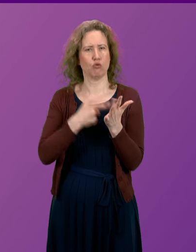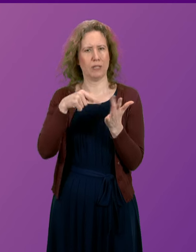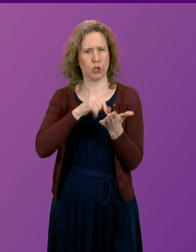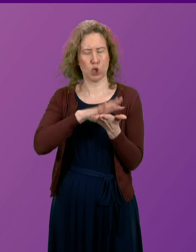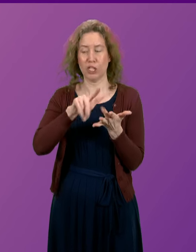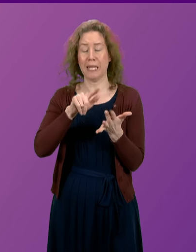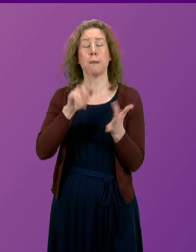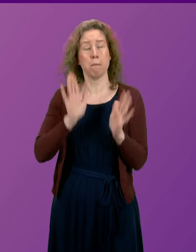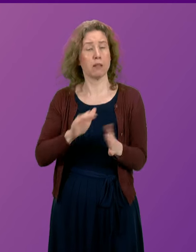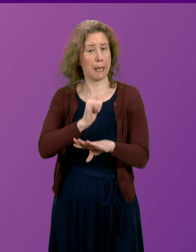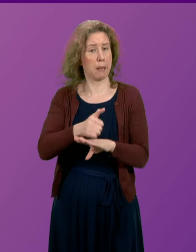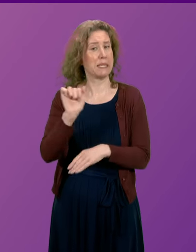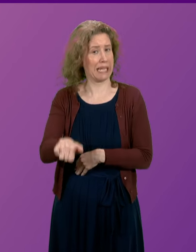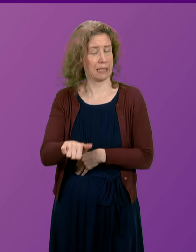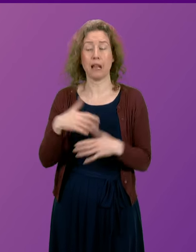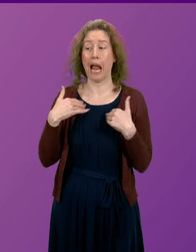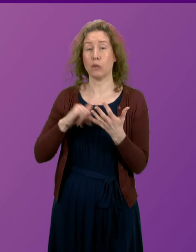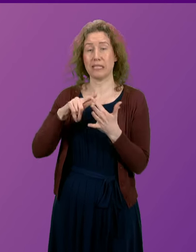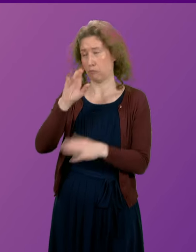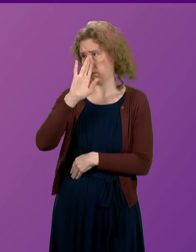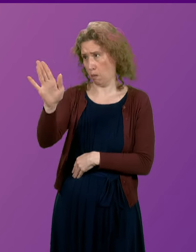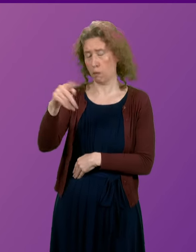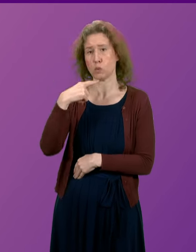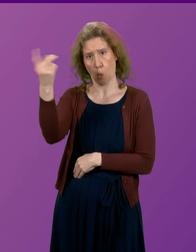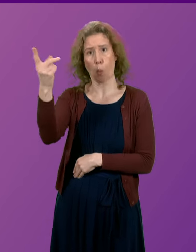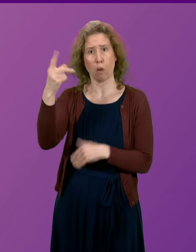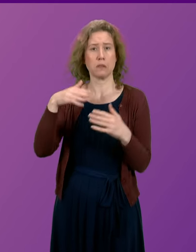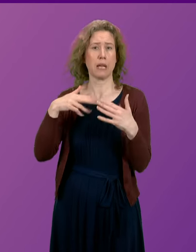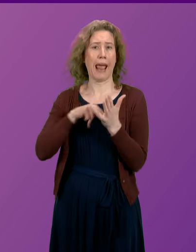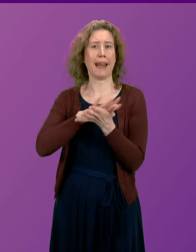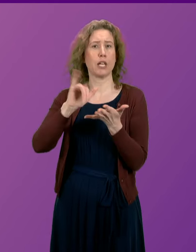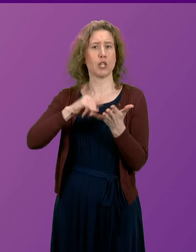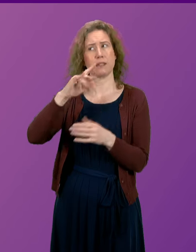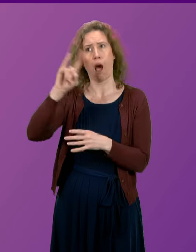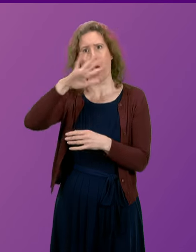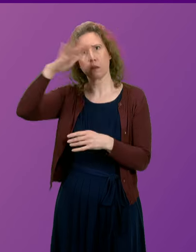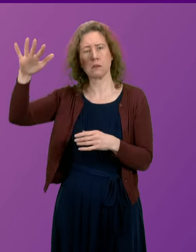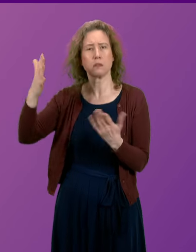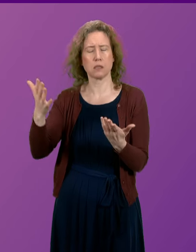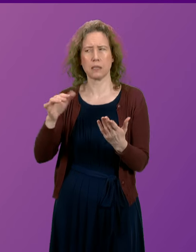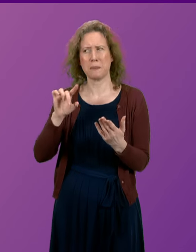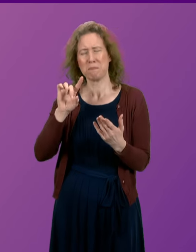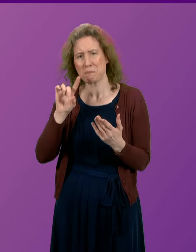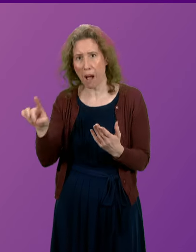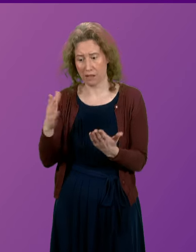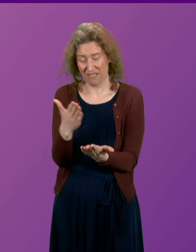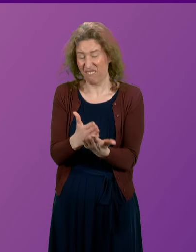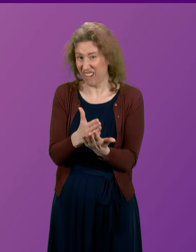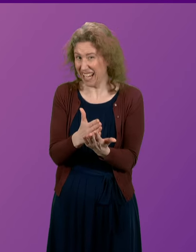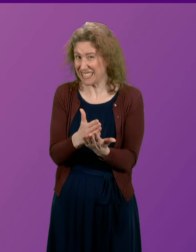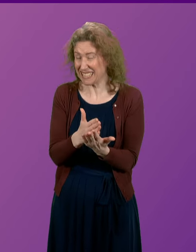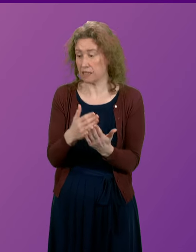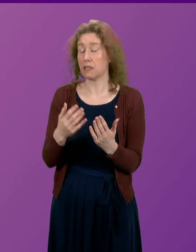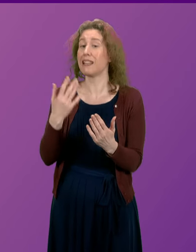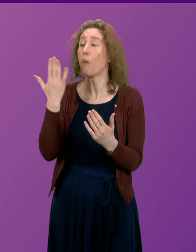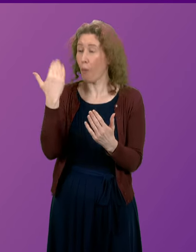and the Health Secretary has made that point directly and clearly to NHS Highland. But as a matter of fact, there